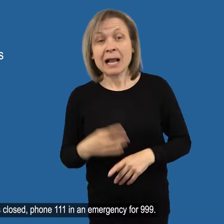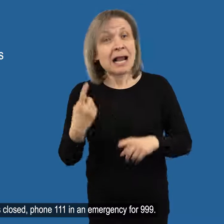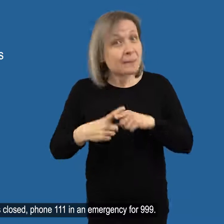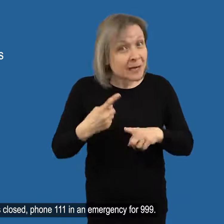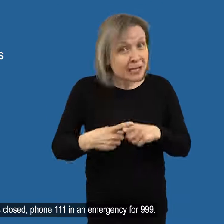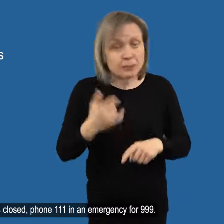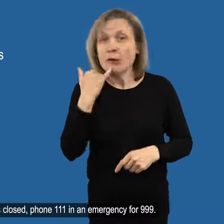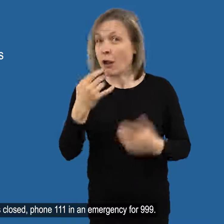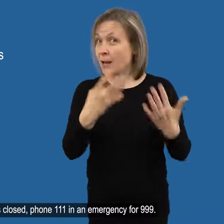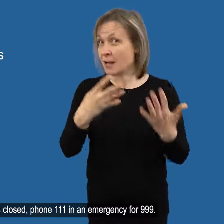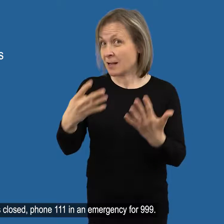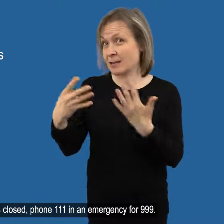an emergency, phone 999